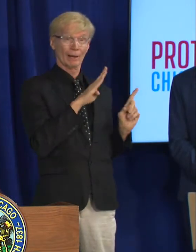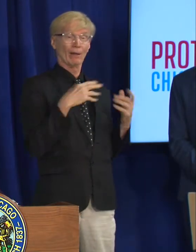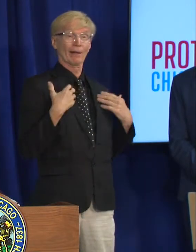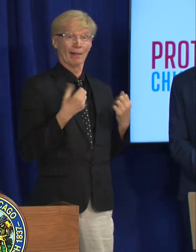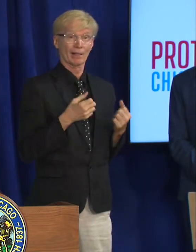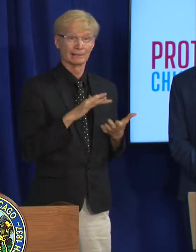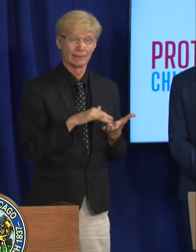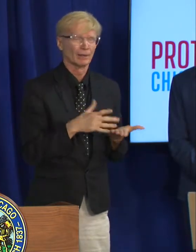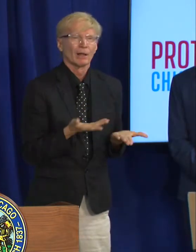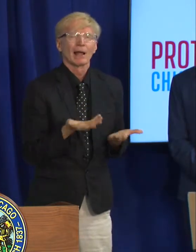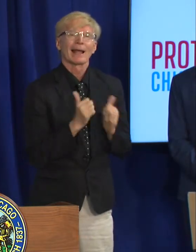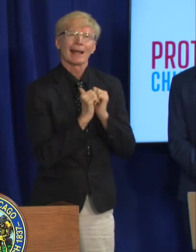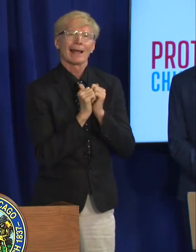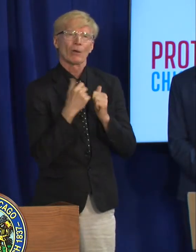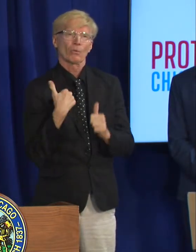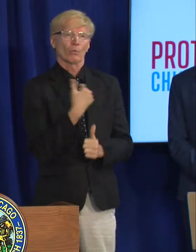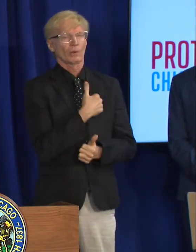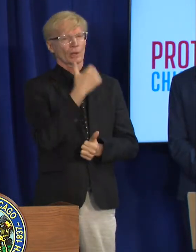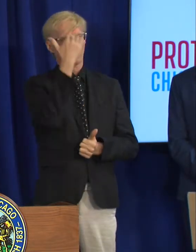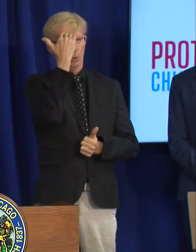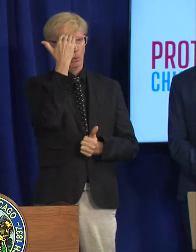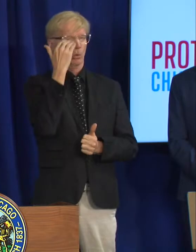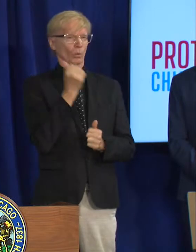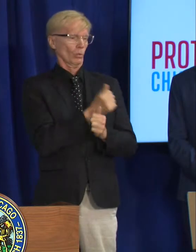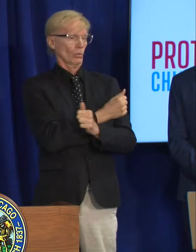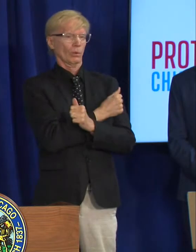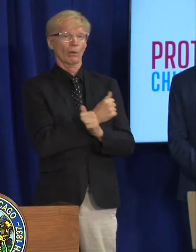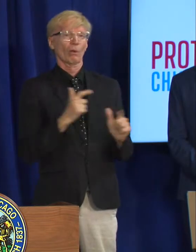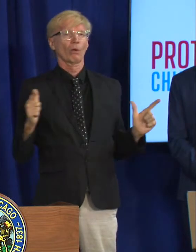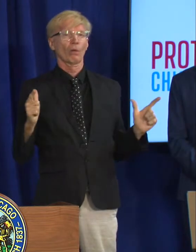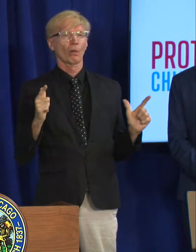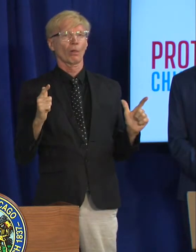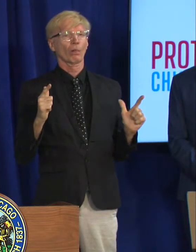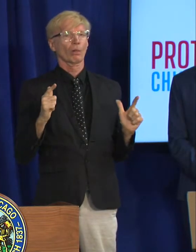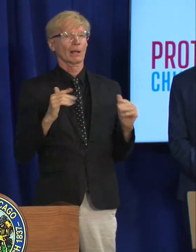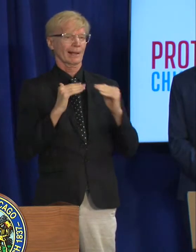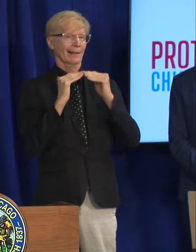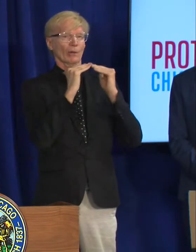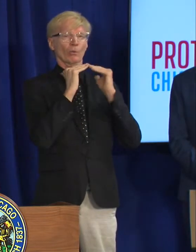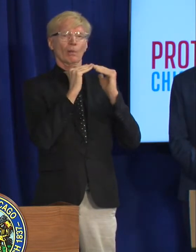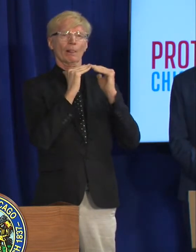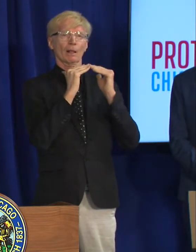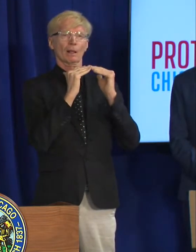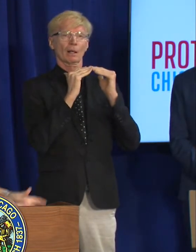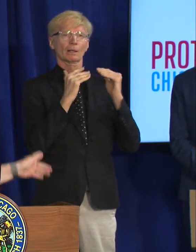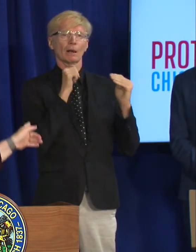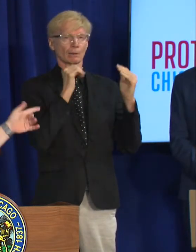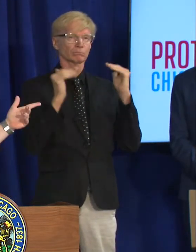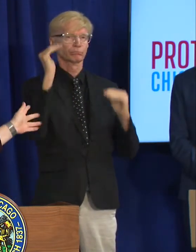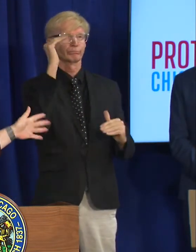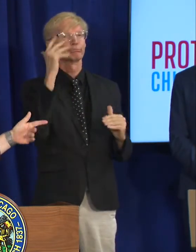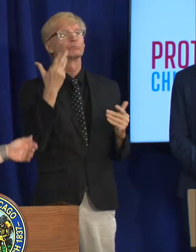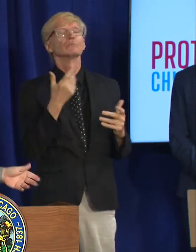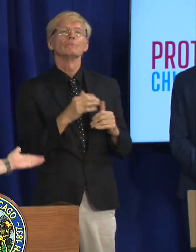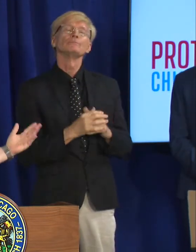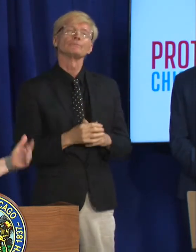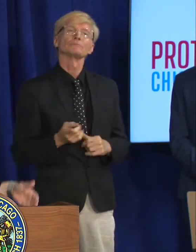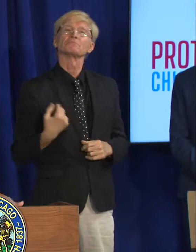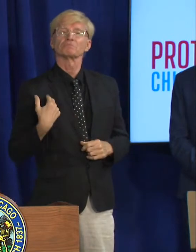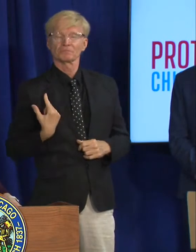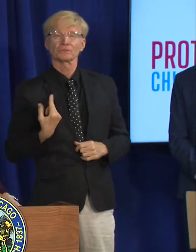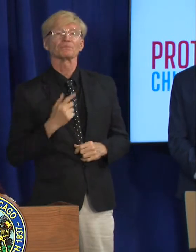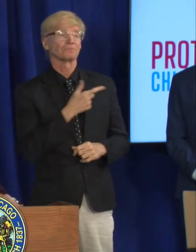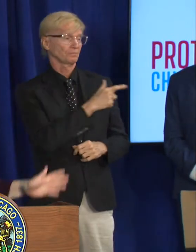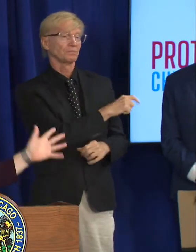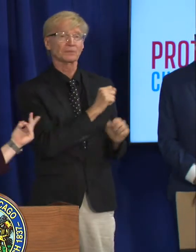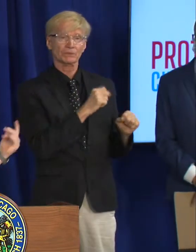uh how are we making sure that everyone is getting this uh in an equal manner yeah so i'll start and then if you want